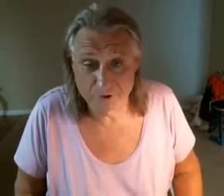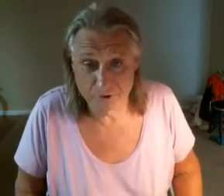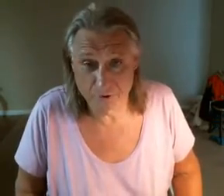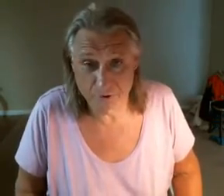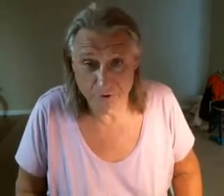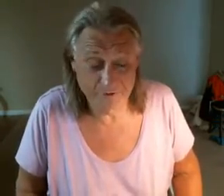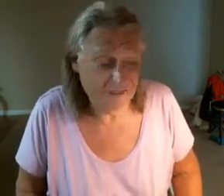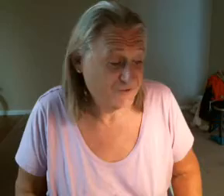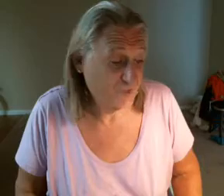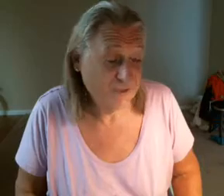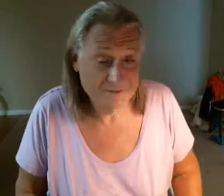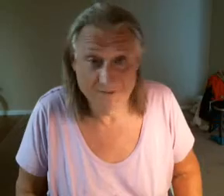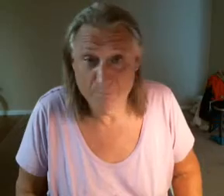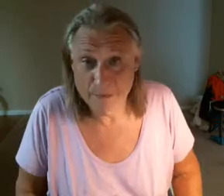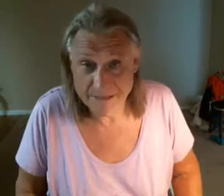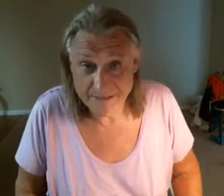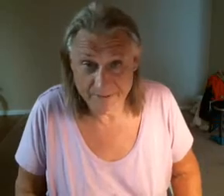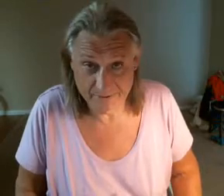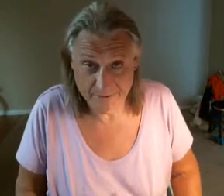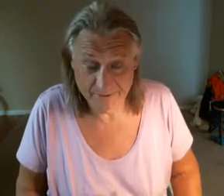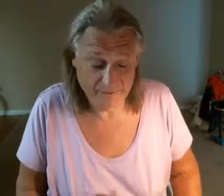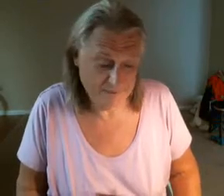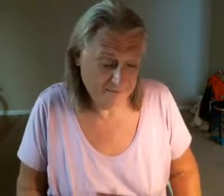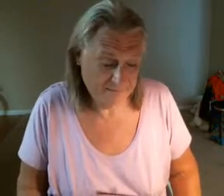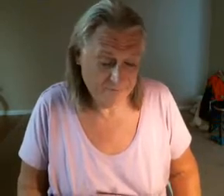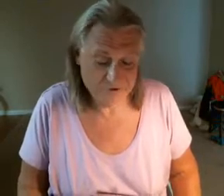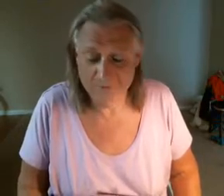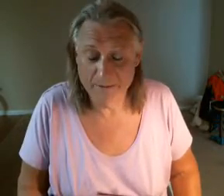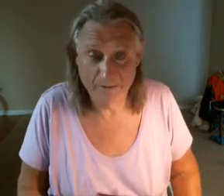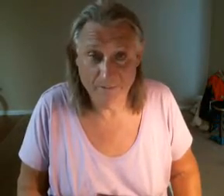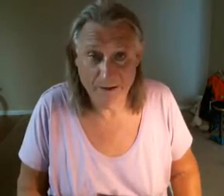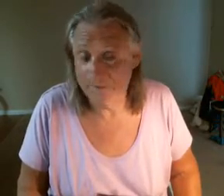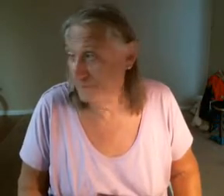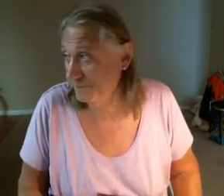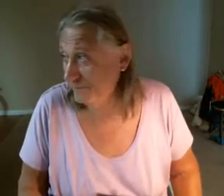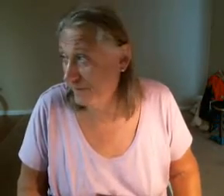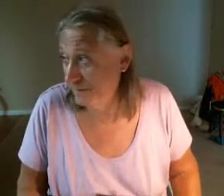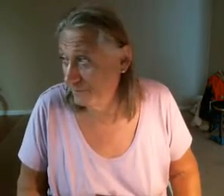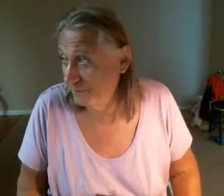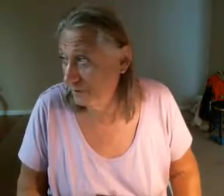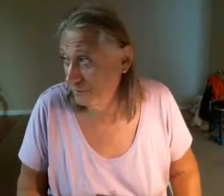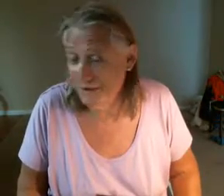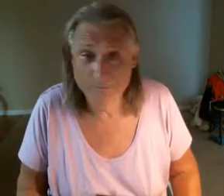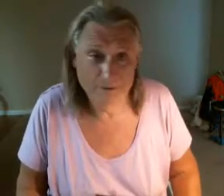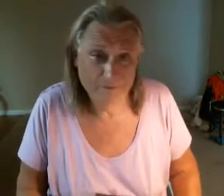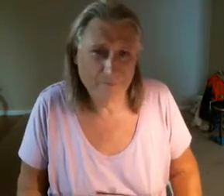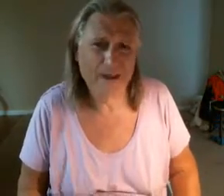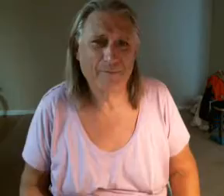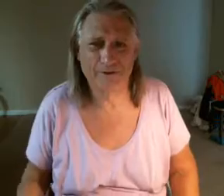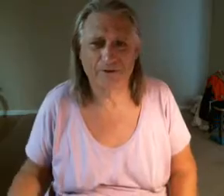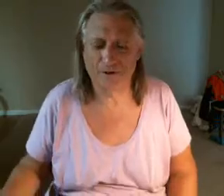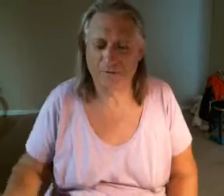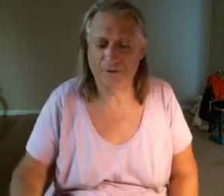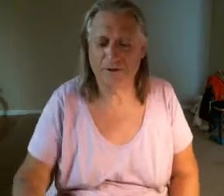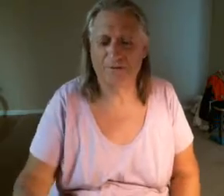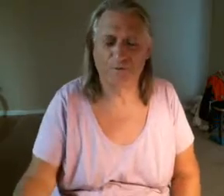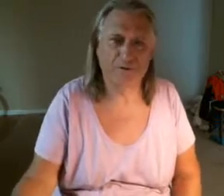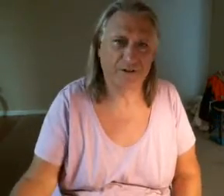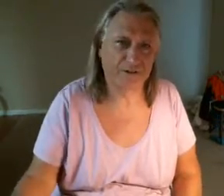sugar and that's what I did immediately just maybe five you know ten minutes five minutes ago. Okay 4.10